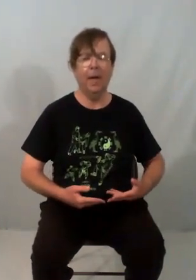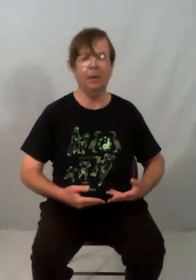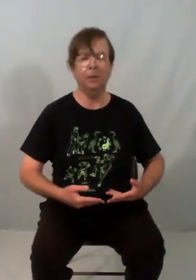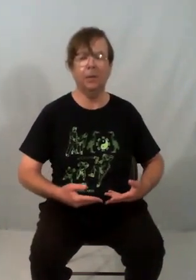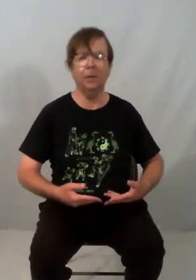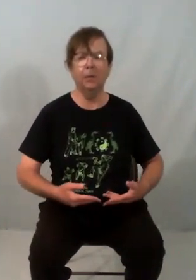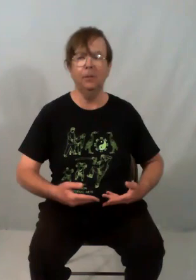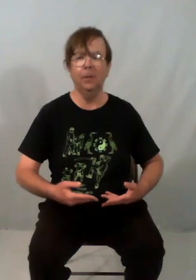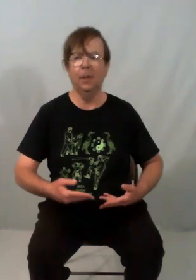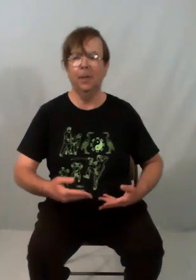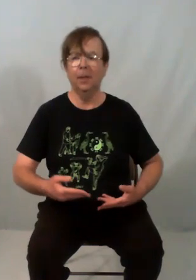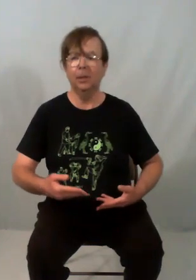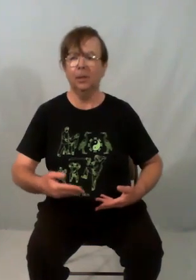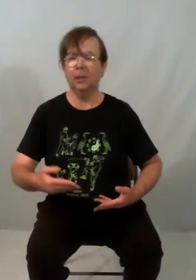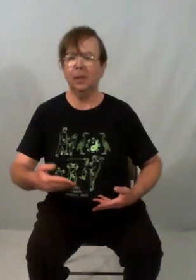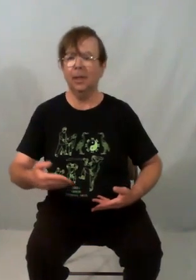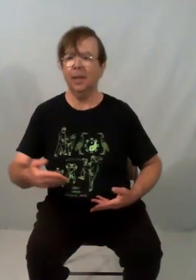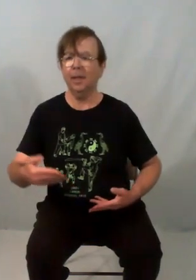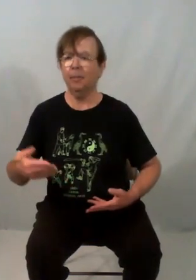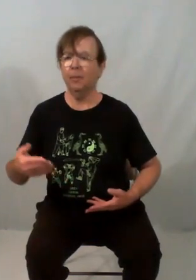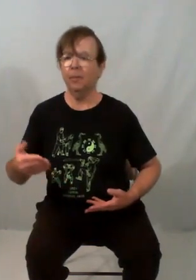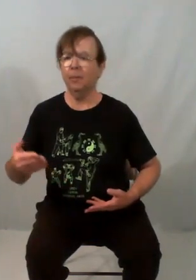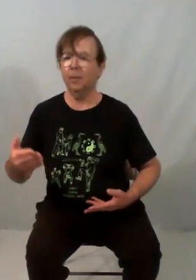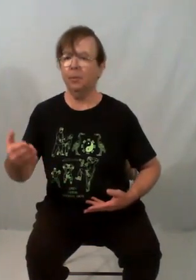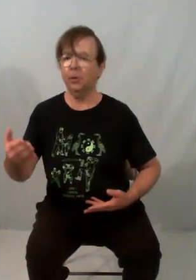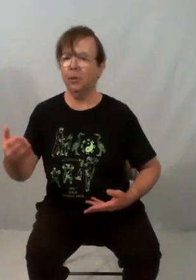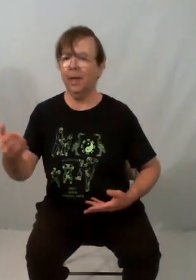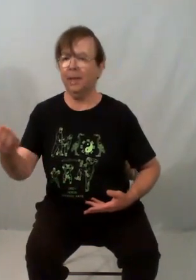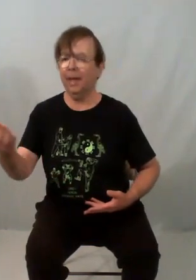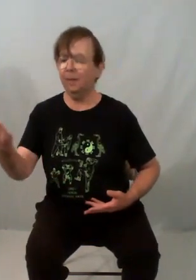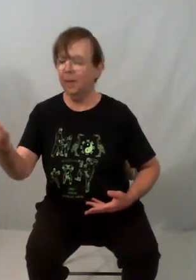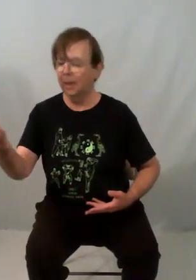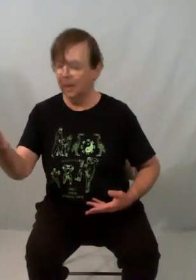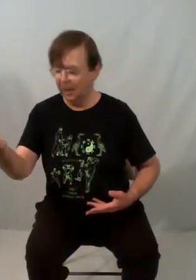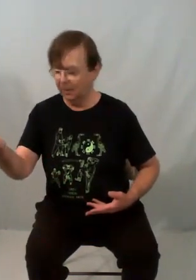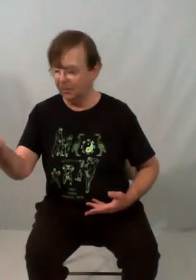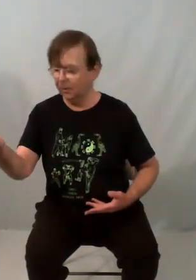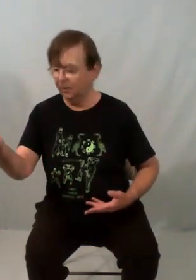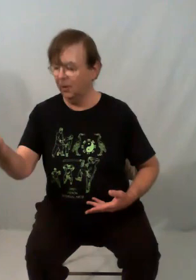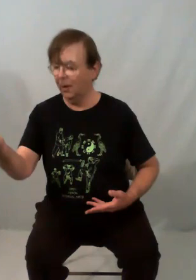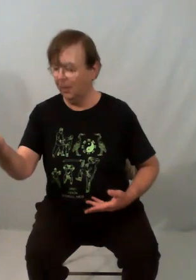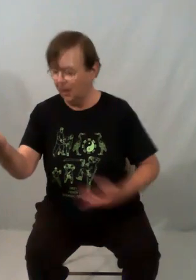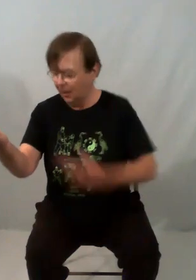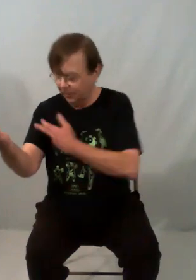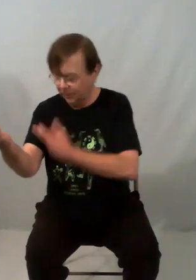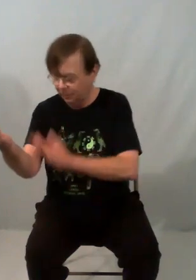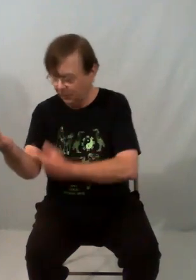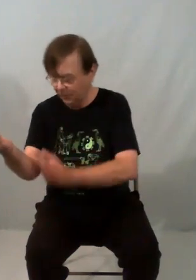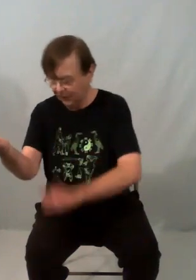And on two, just let that movement push your hand out so that your arm is more or less